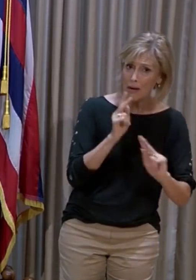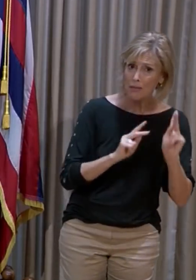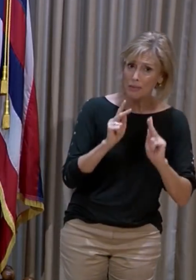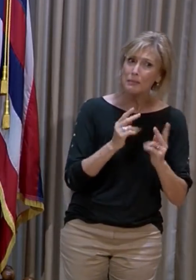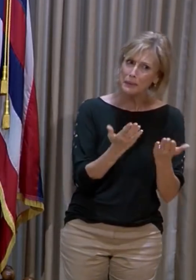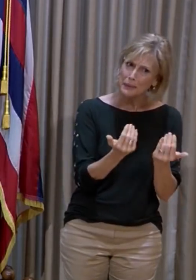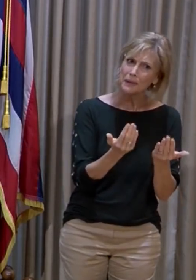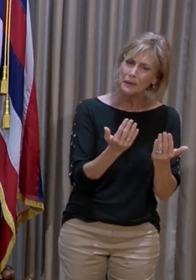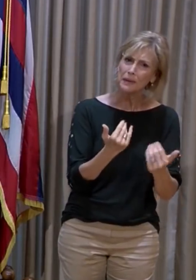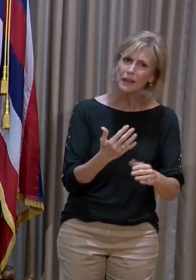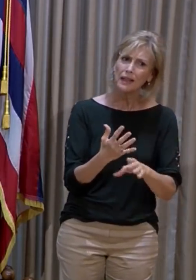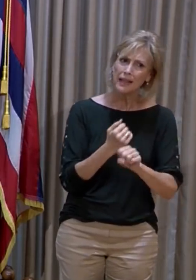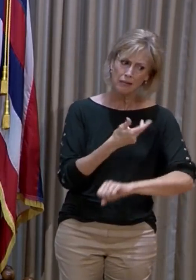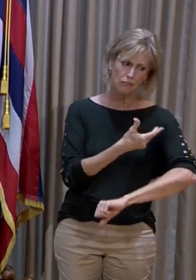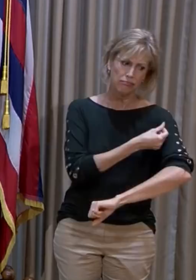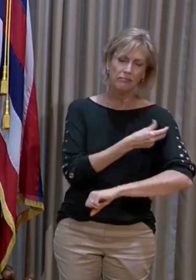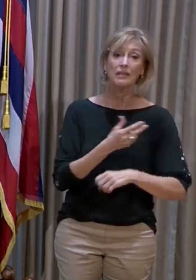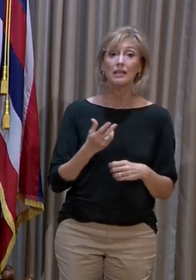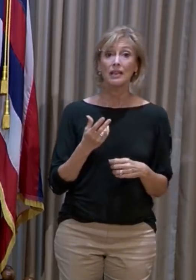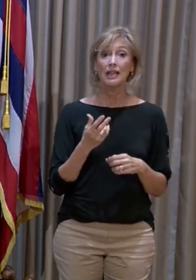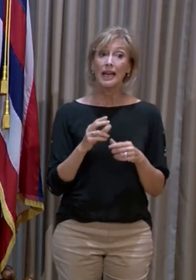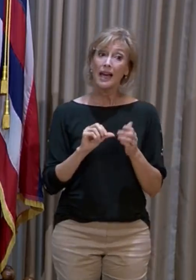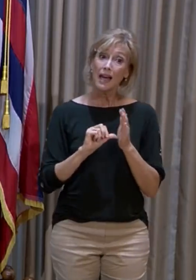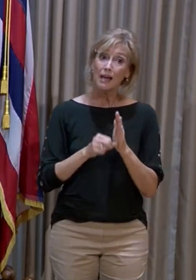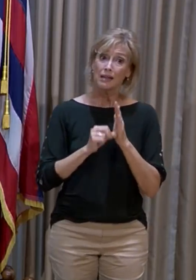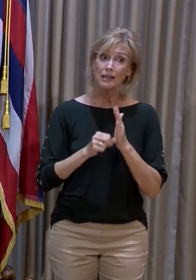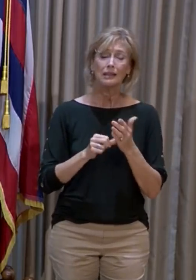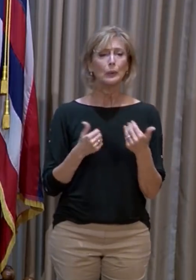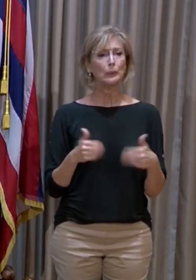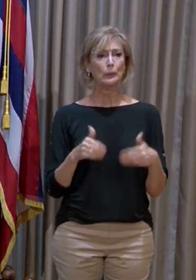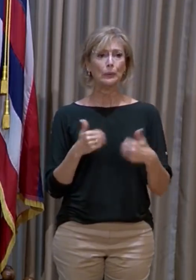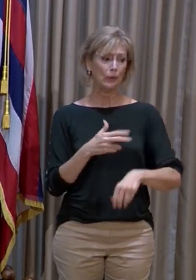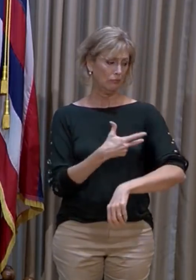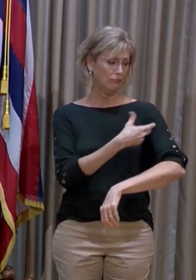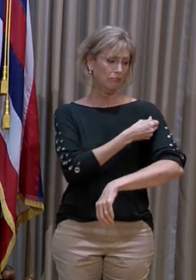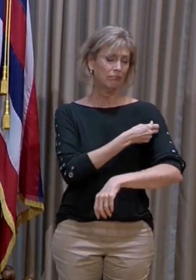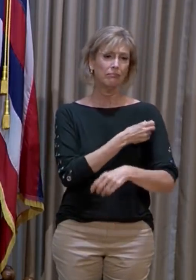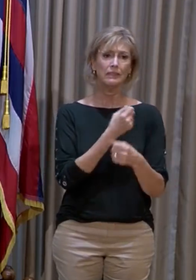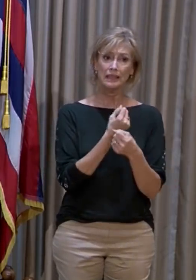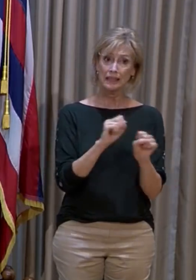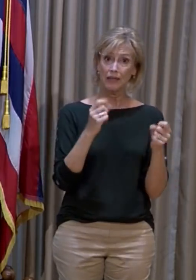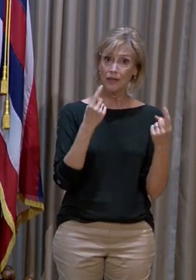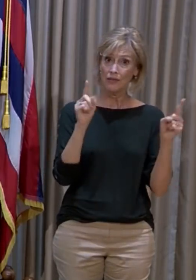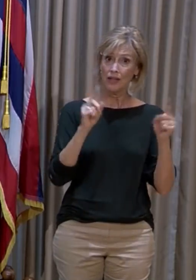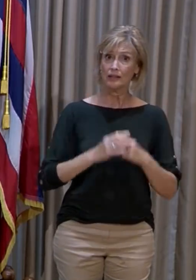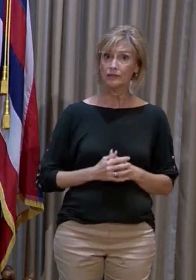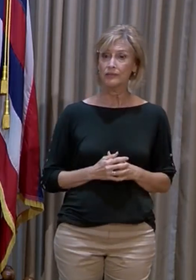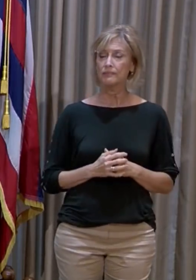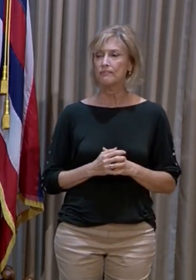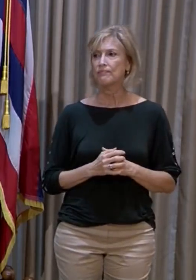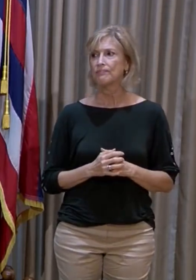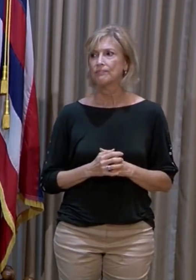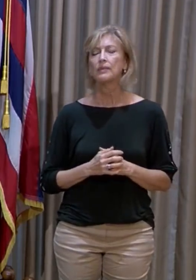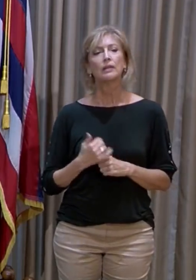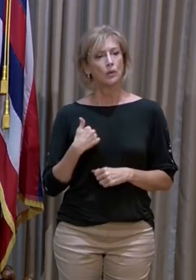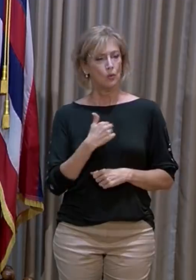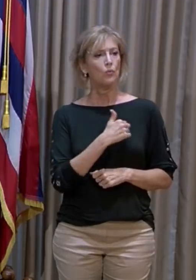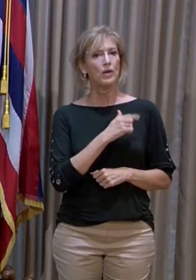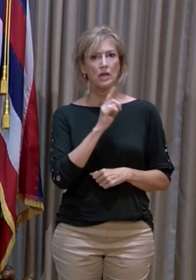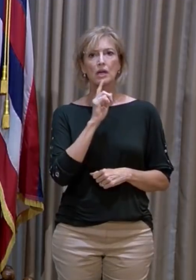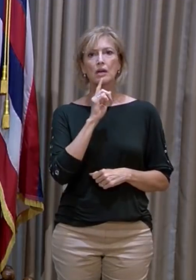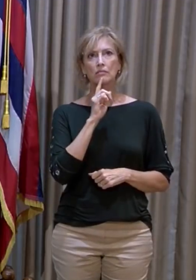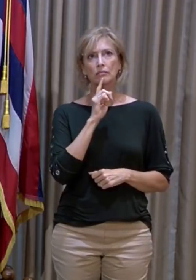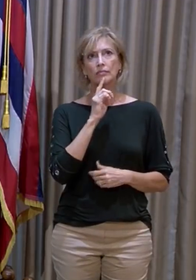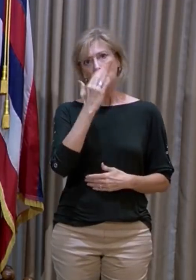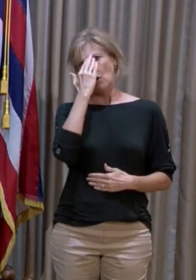stressing the fact that the vaccinations have proven to be safe and effective. And so we certainly are